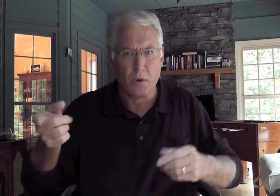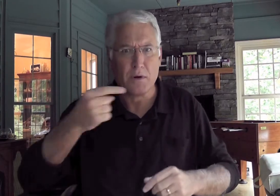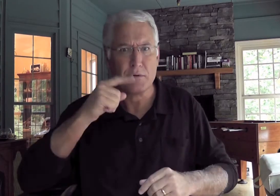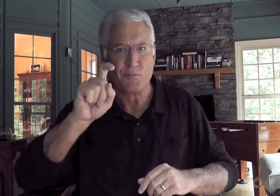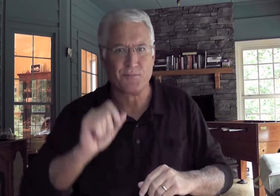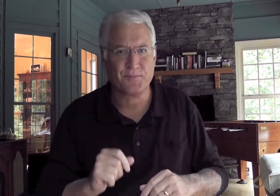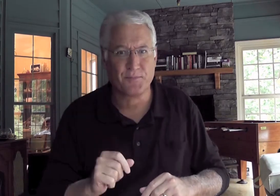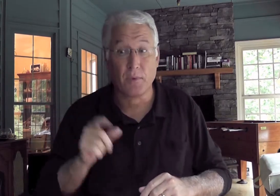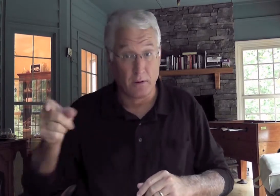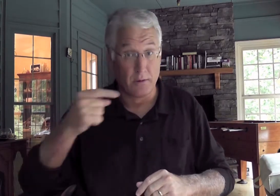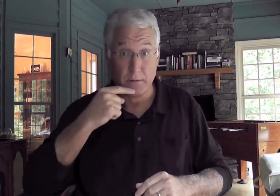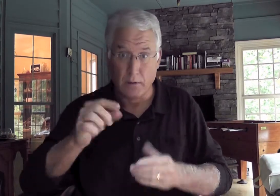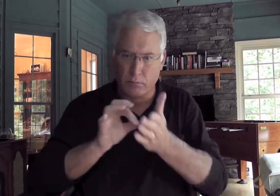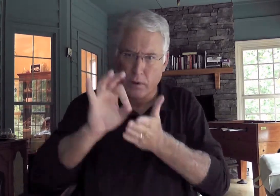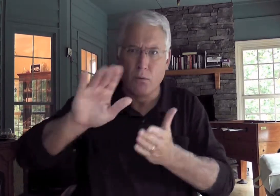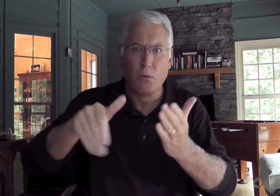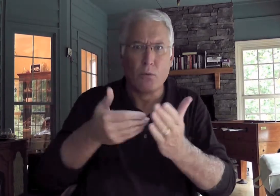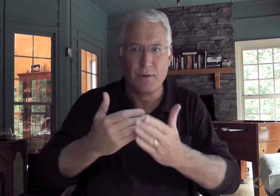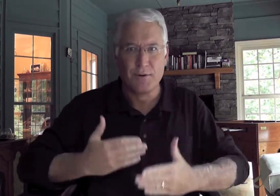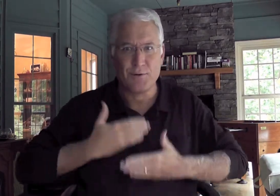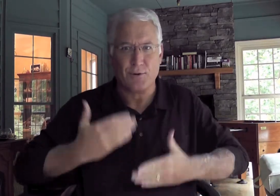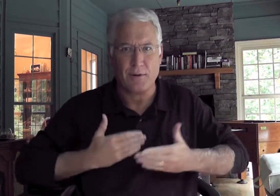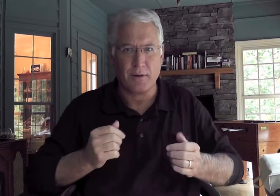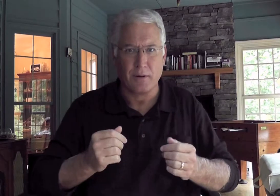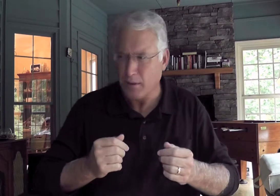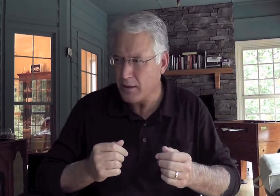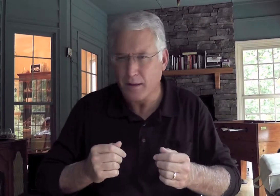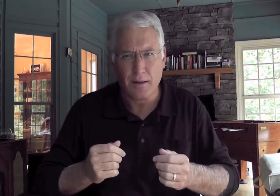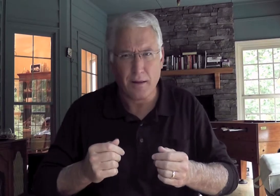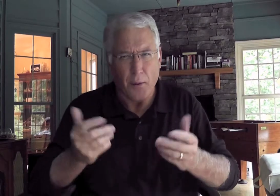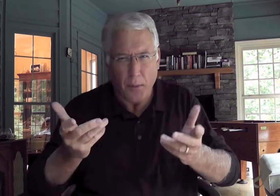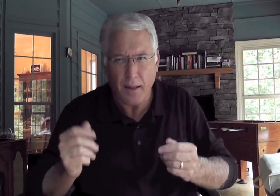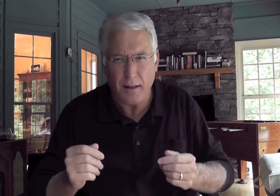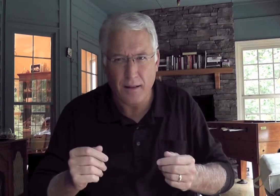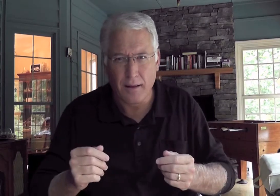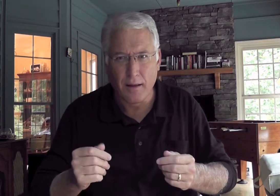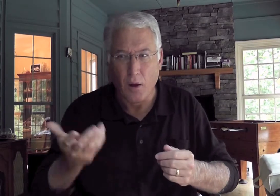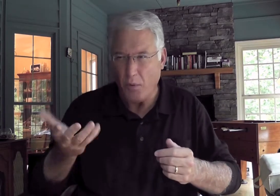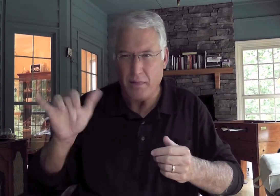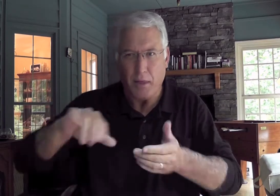have suffering that we need to count it all joy. What? How can we do that?